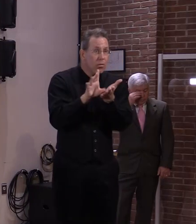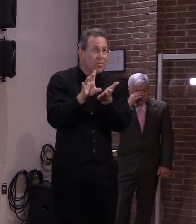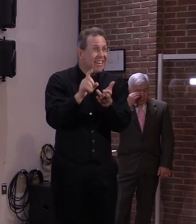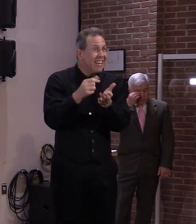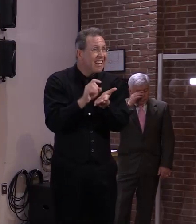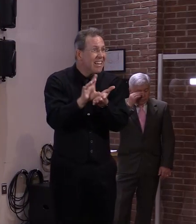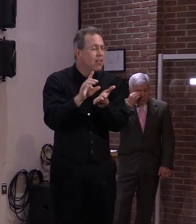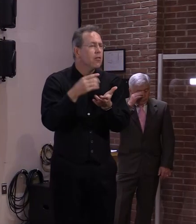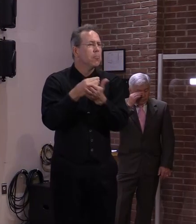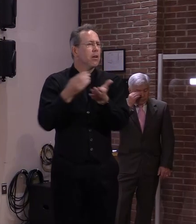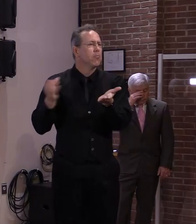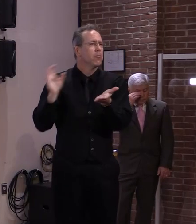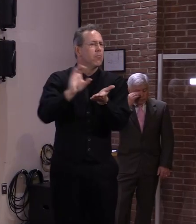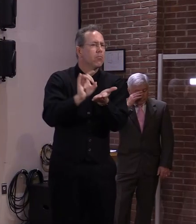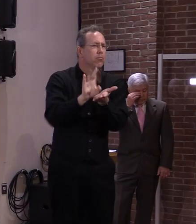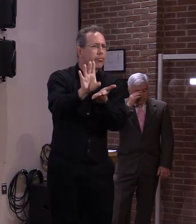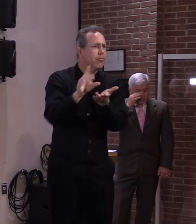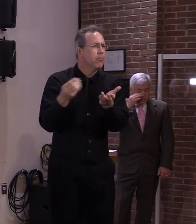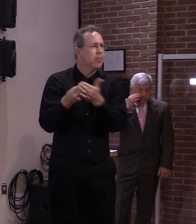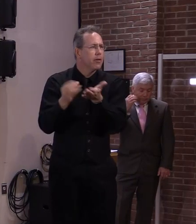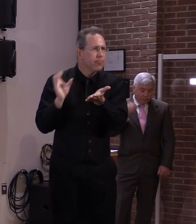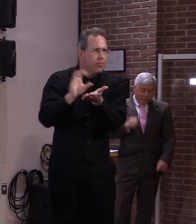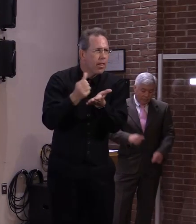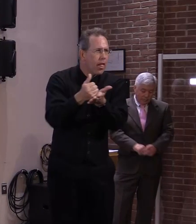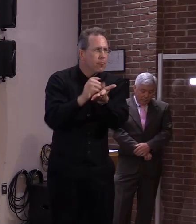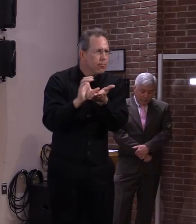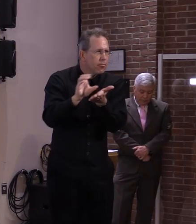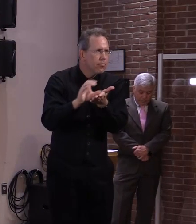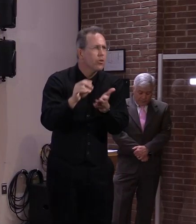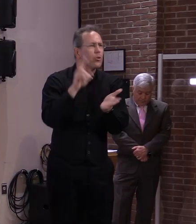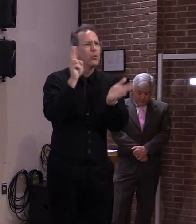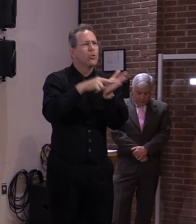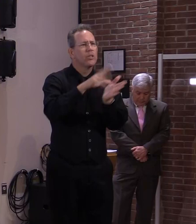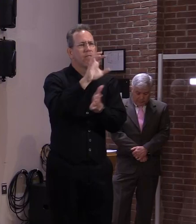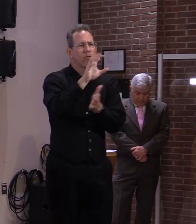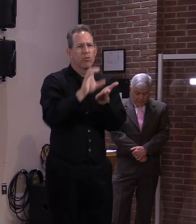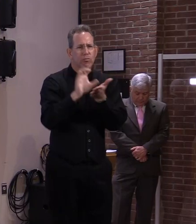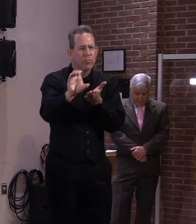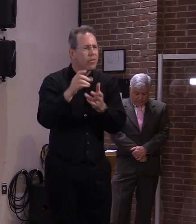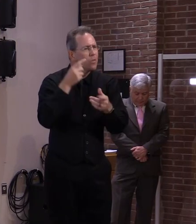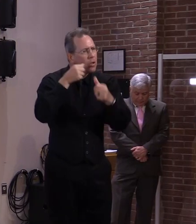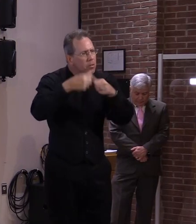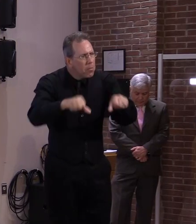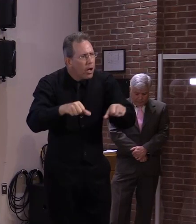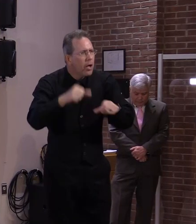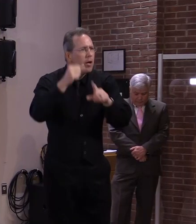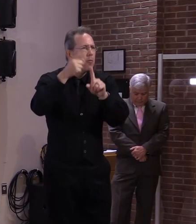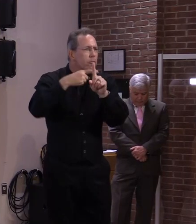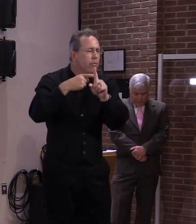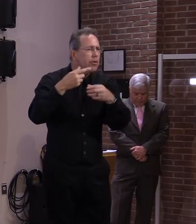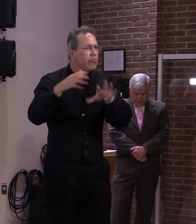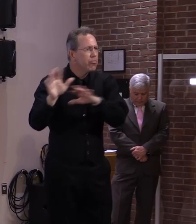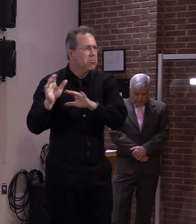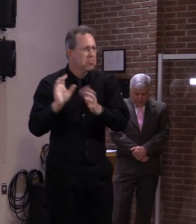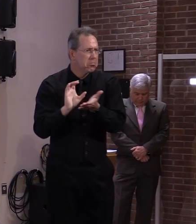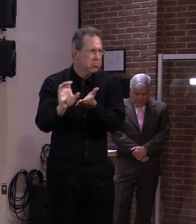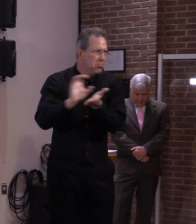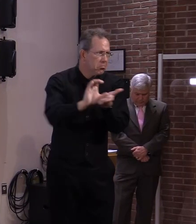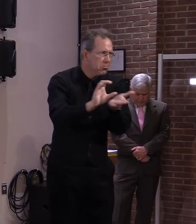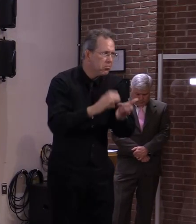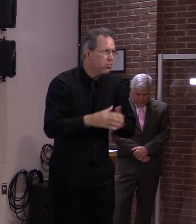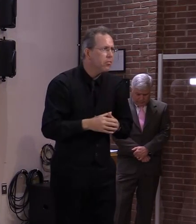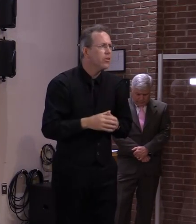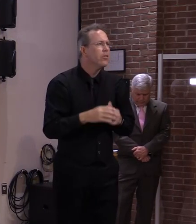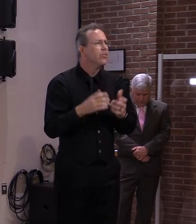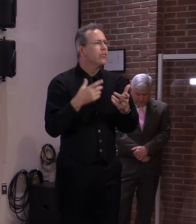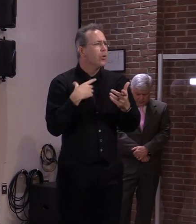um as they transition out of the program um and we are working very closely with our partner housing partners across the